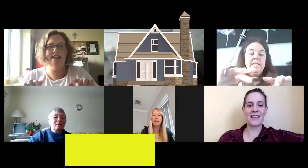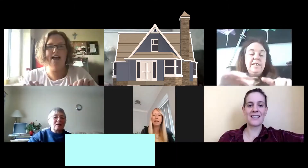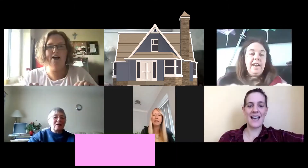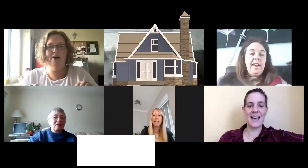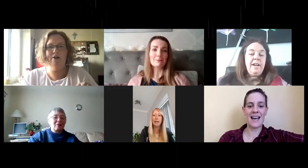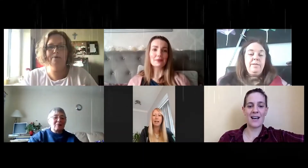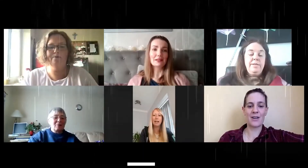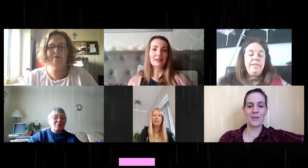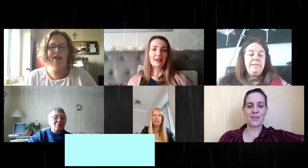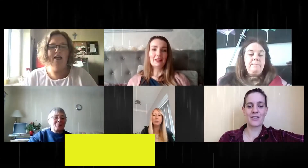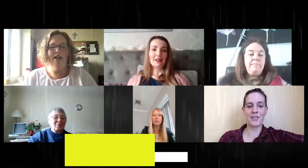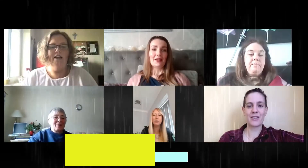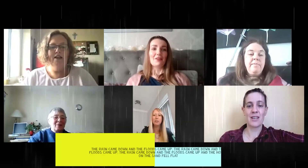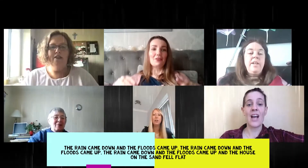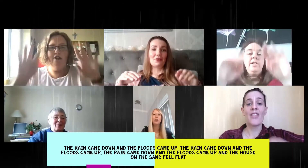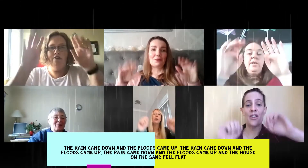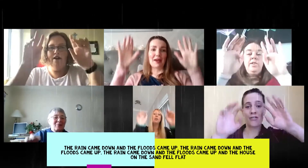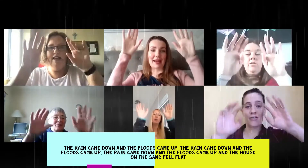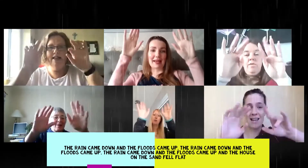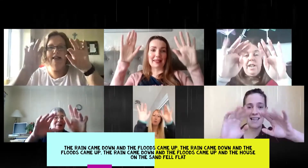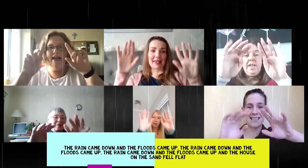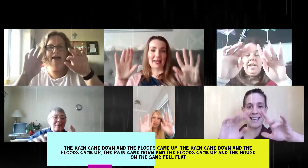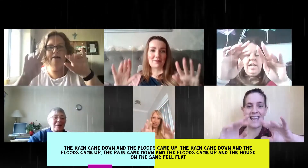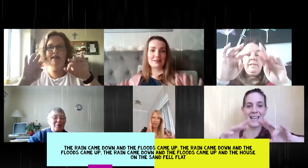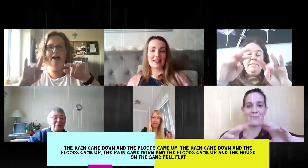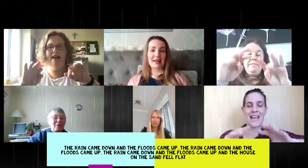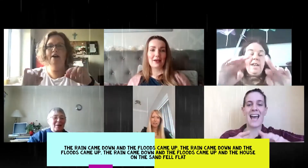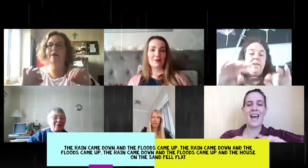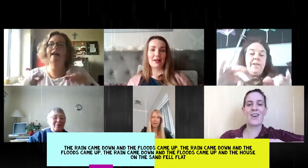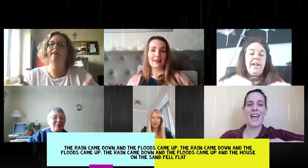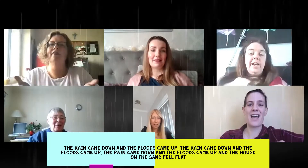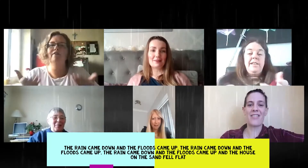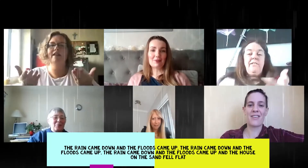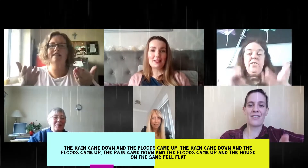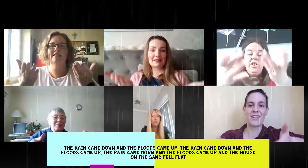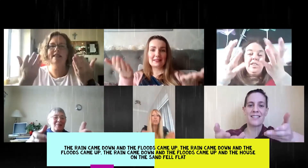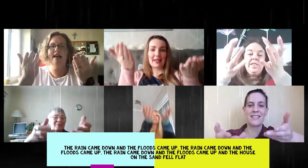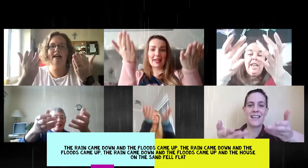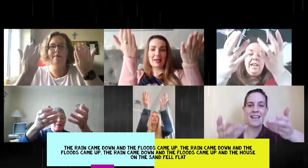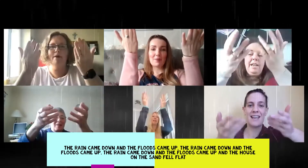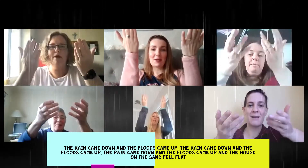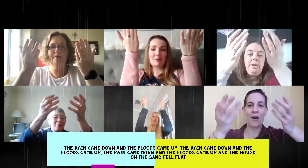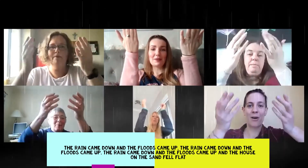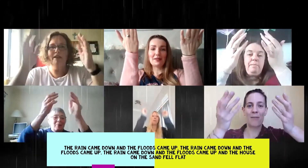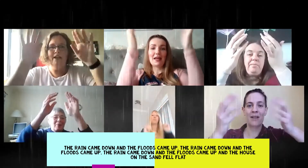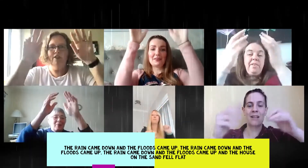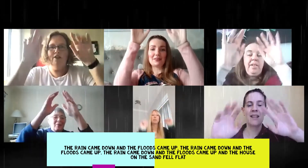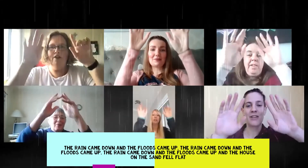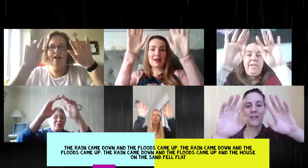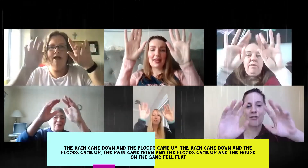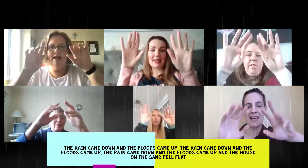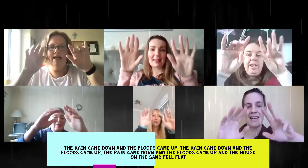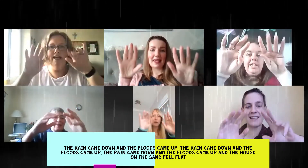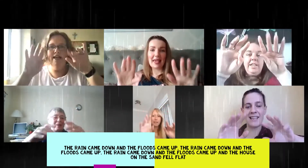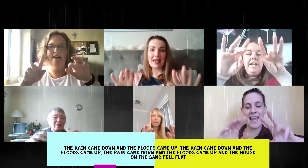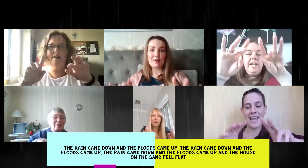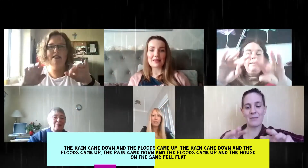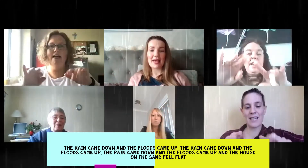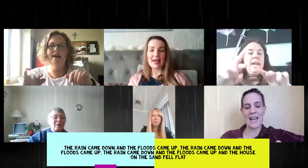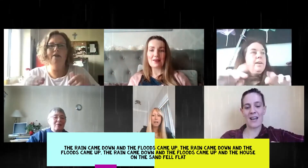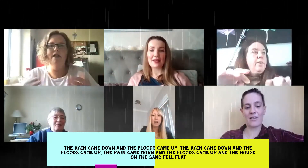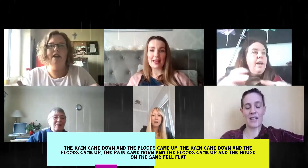and the rain came down The rain